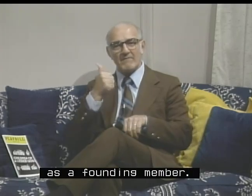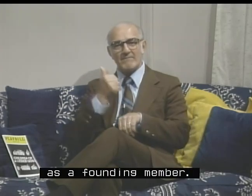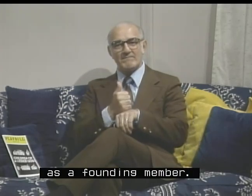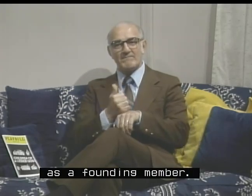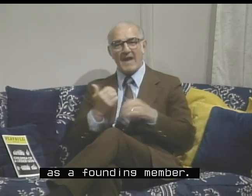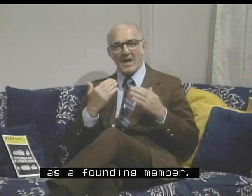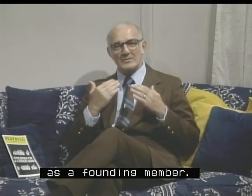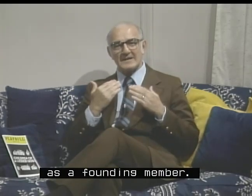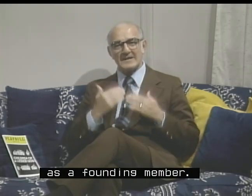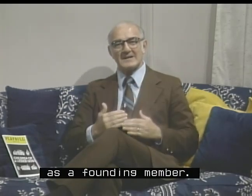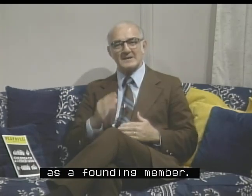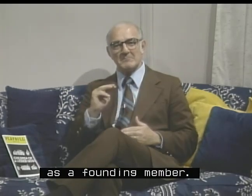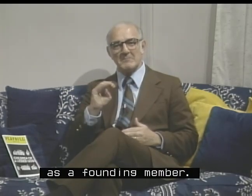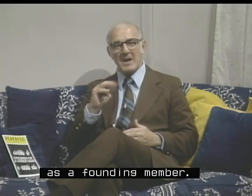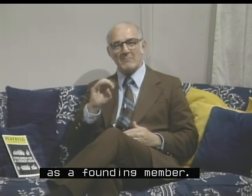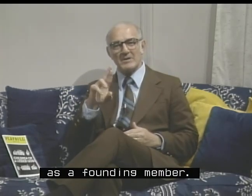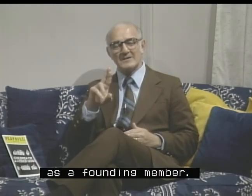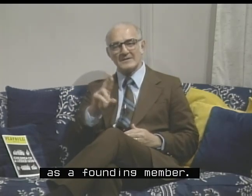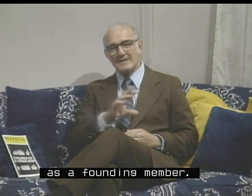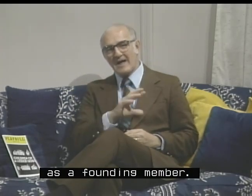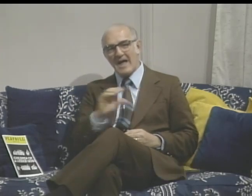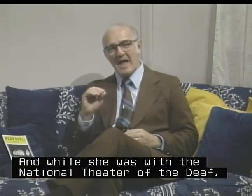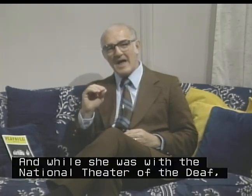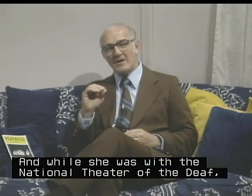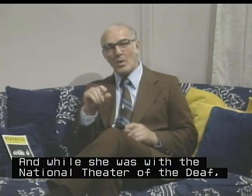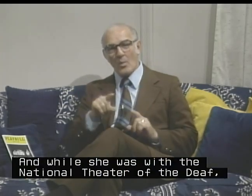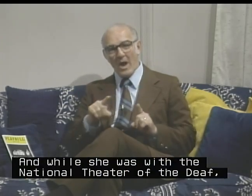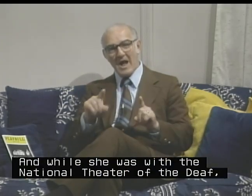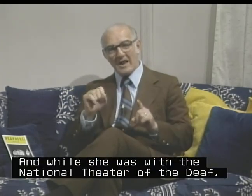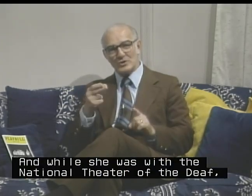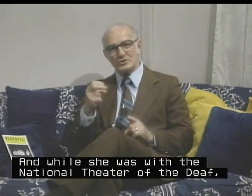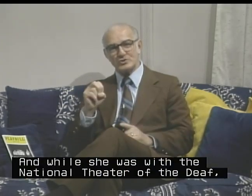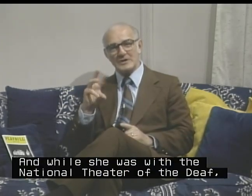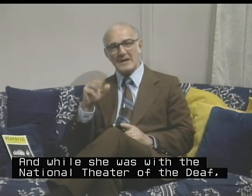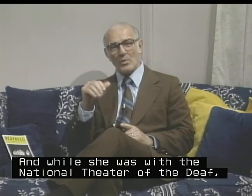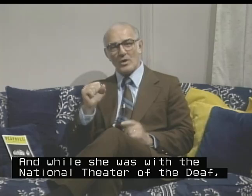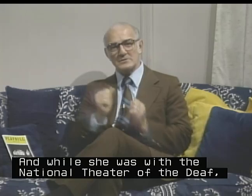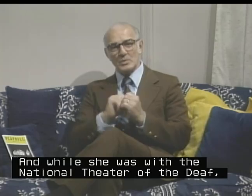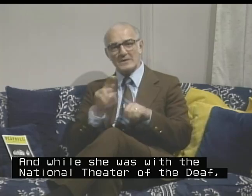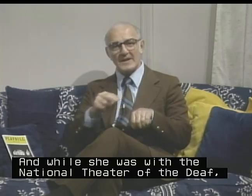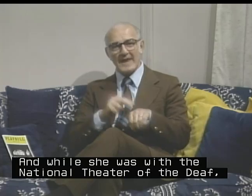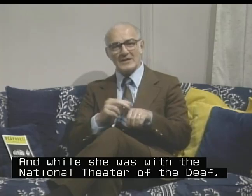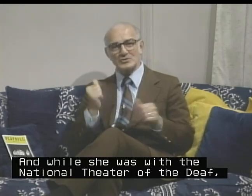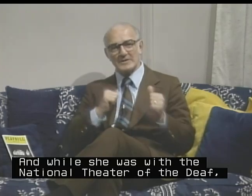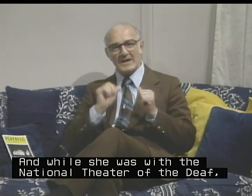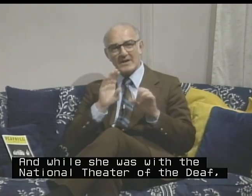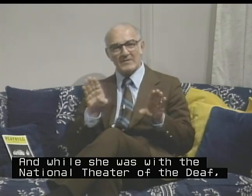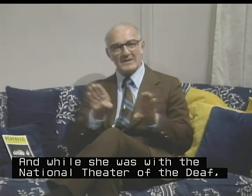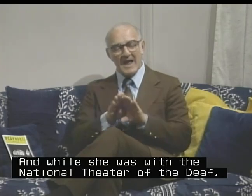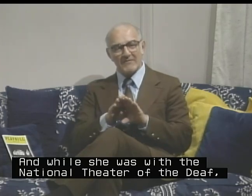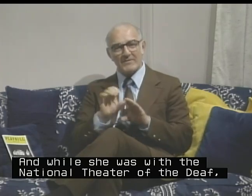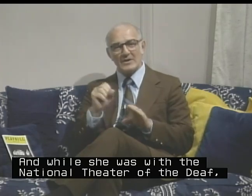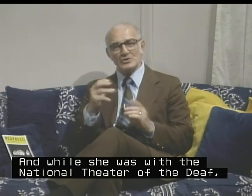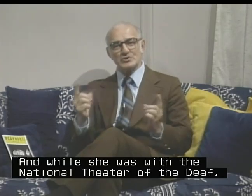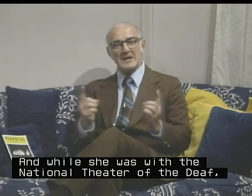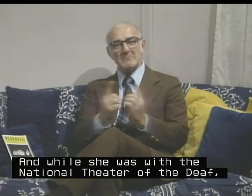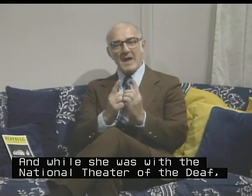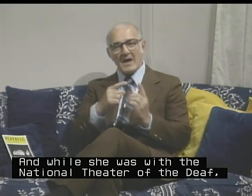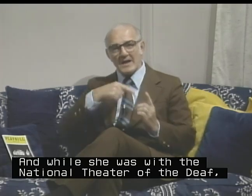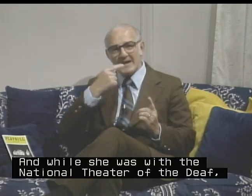founding member. And while she was with the National Theater for Deaf, she met a